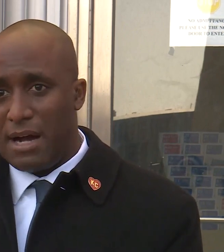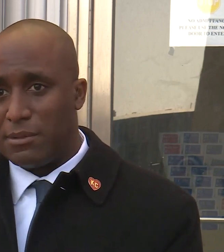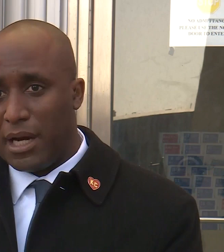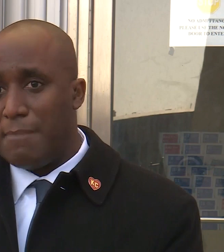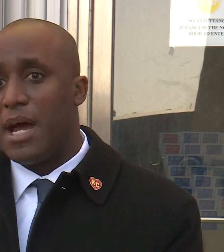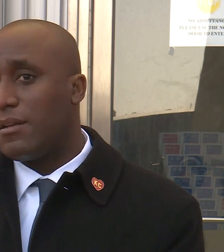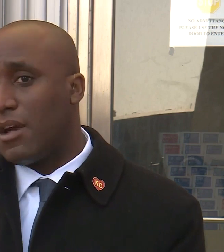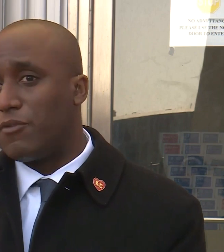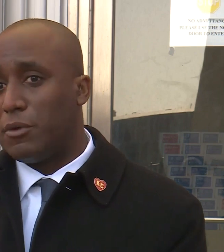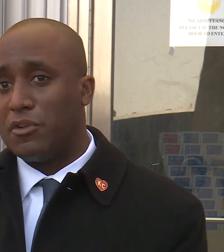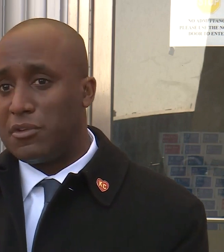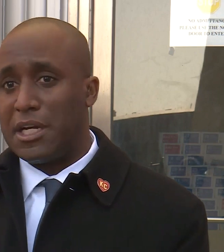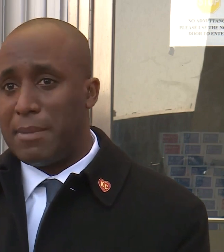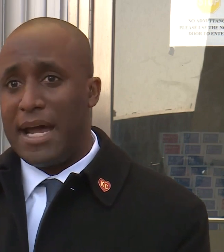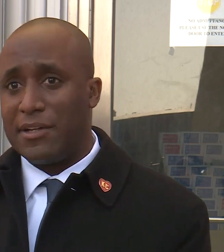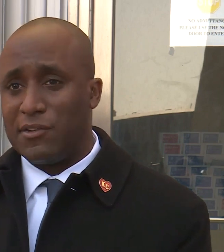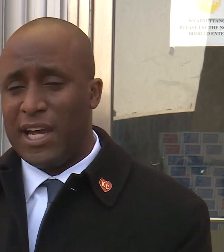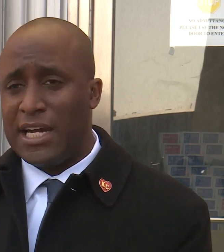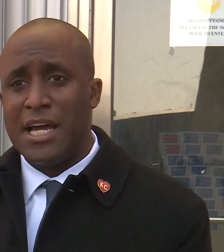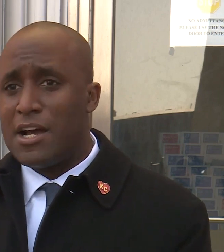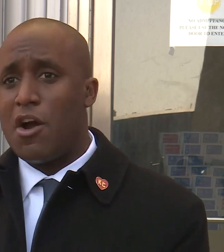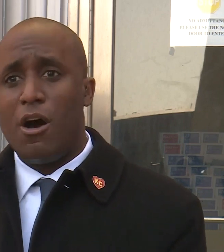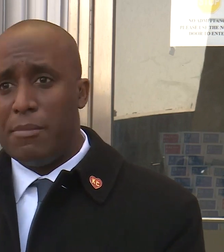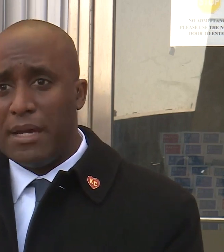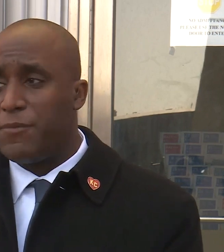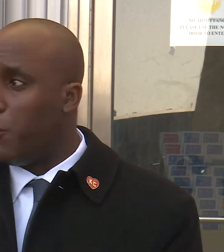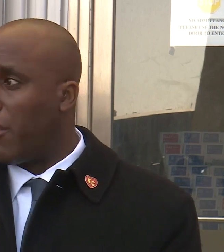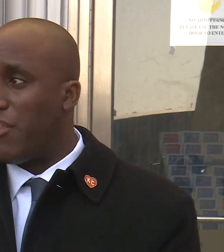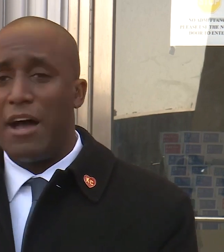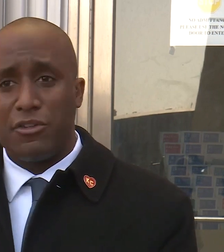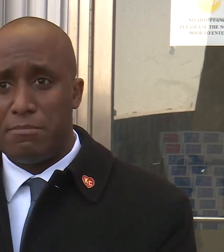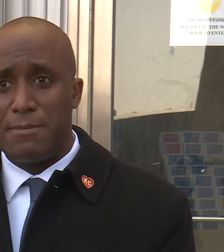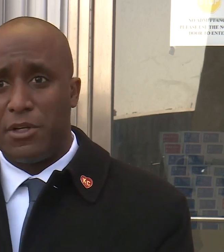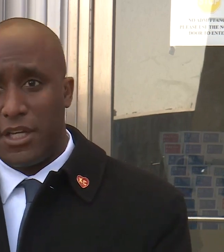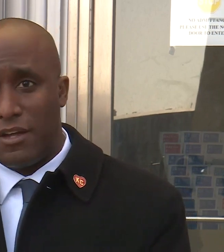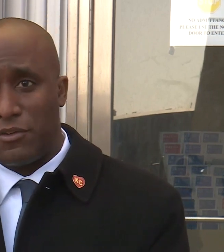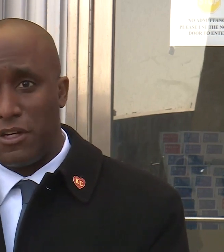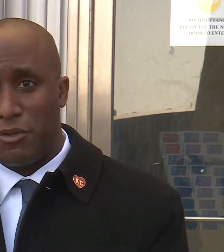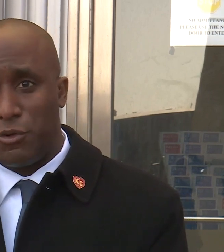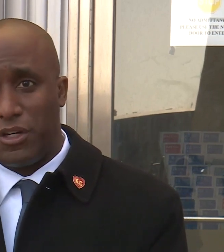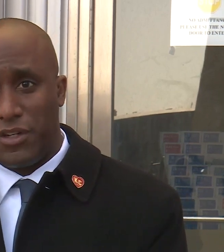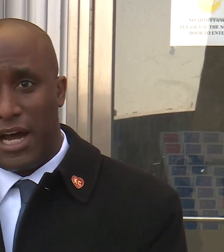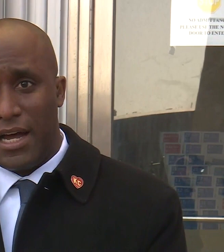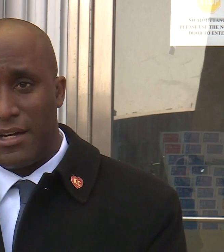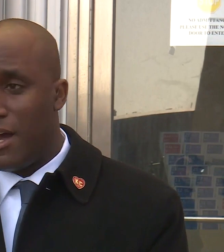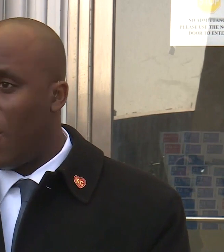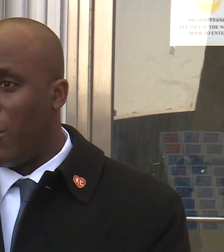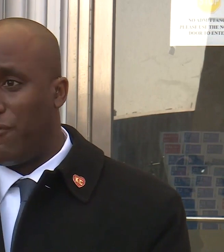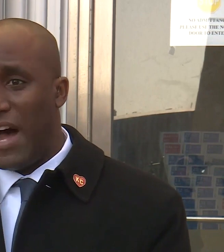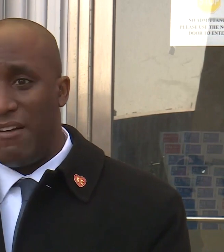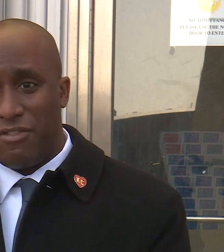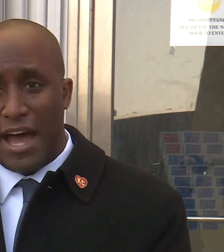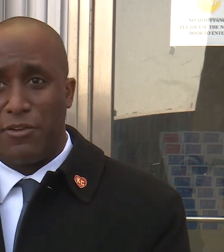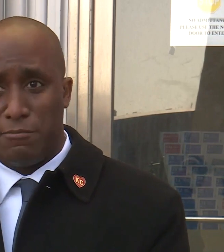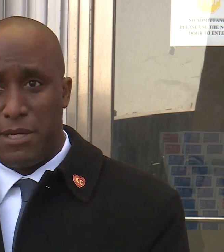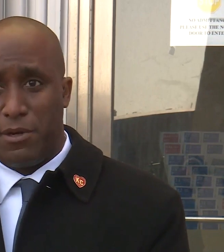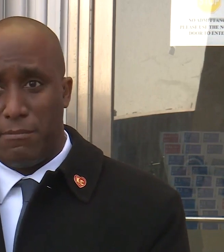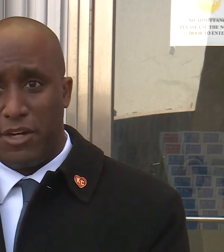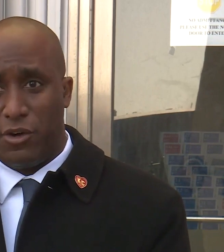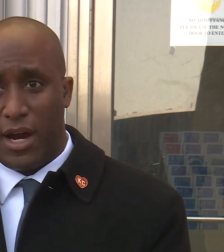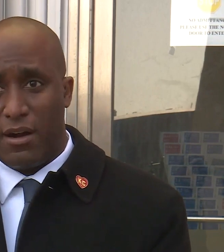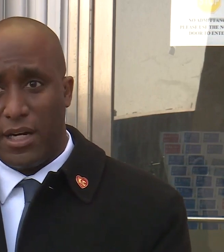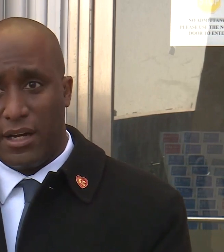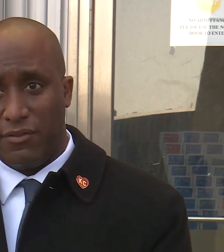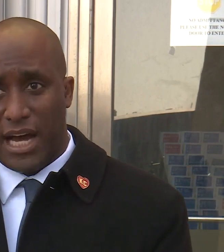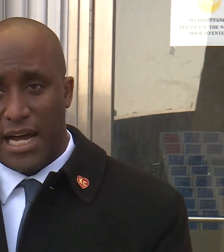significant problem. And I'm not comfortable just sitting back and saying, call me when a thousand people in Kansas City, Missouri have died, or when 5,000 people